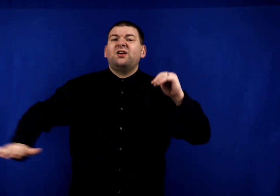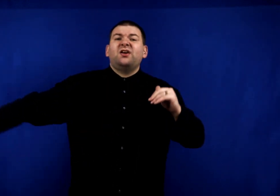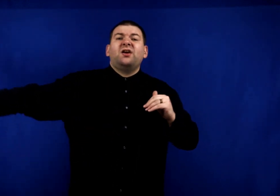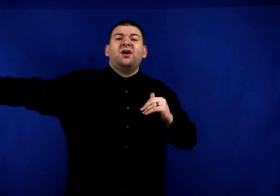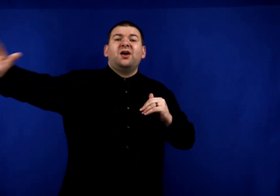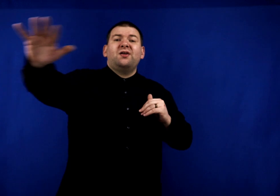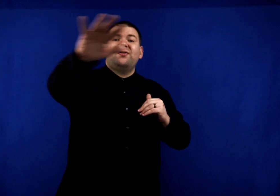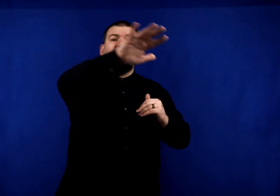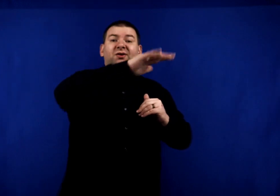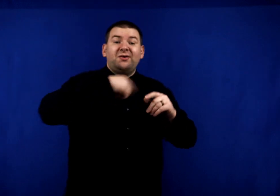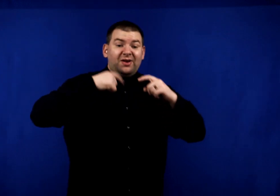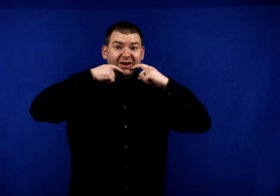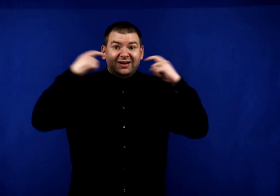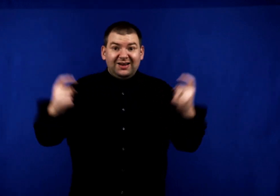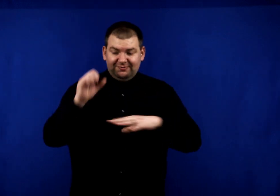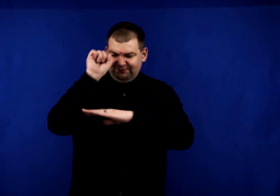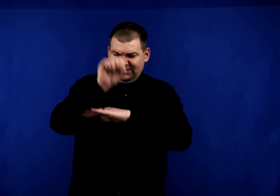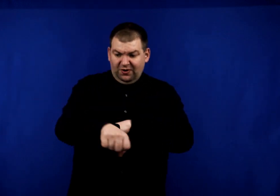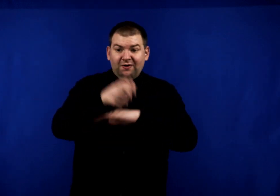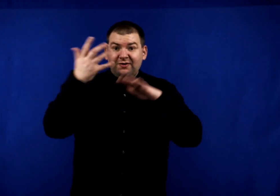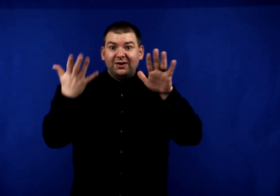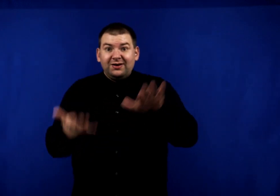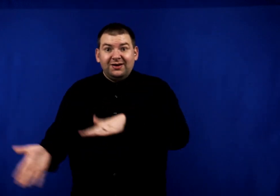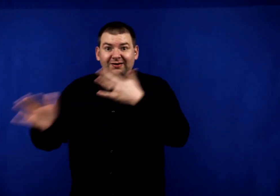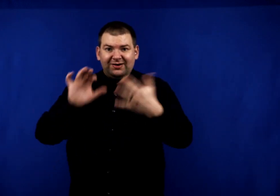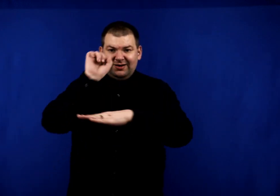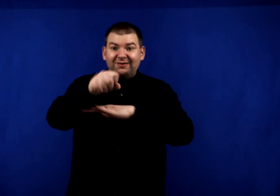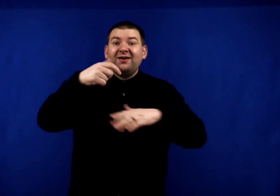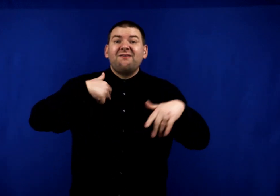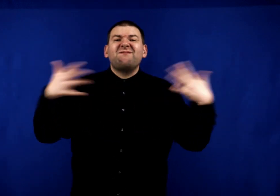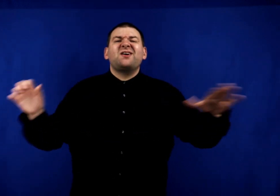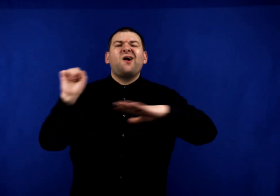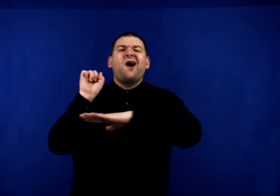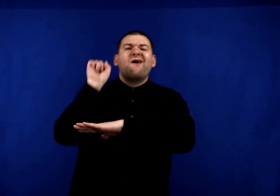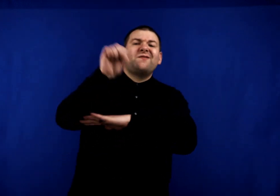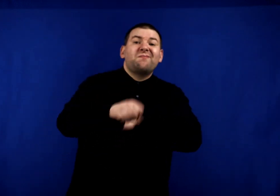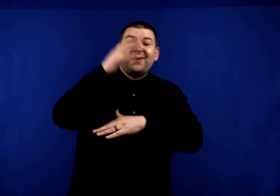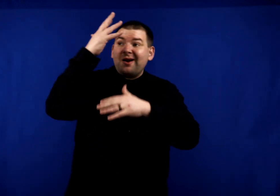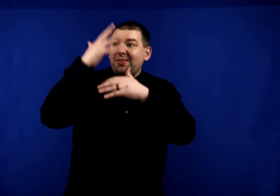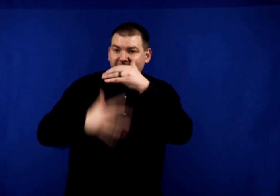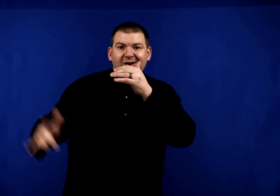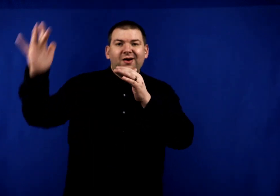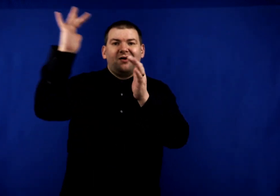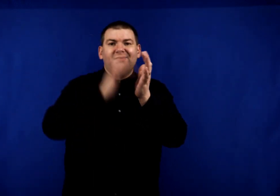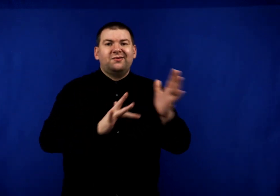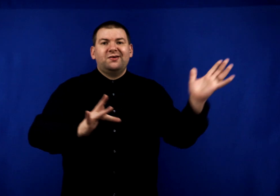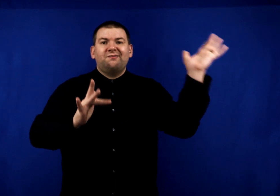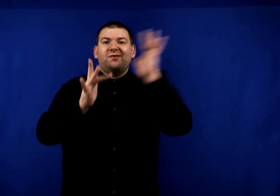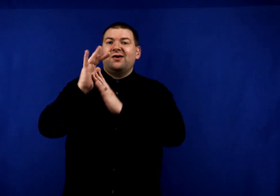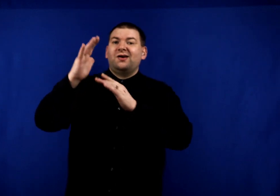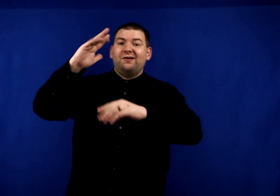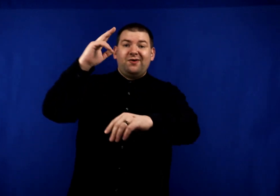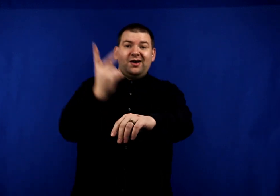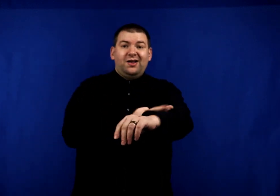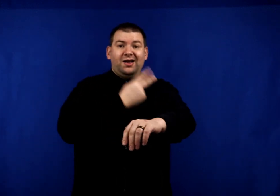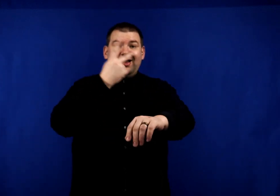than any other Sin has conquered, death defeated I've overcome by the blood of the Lamb